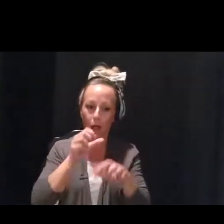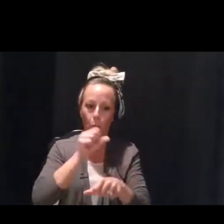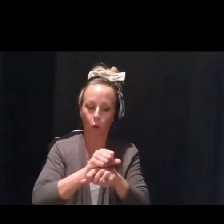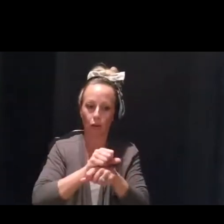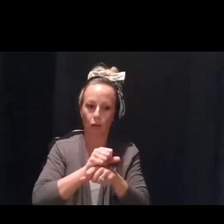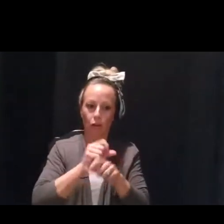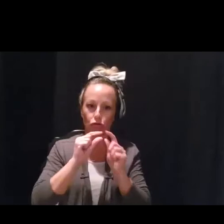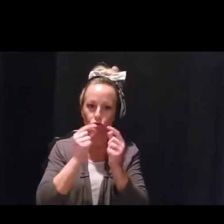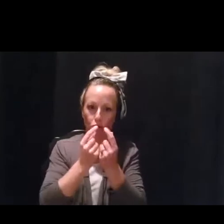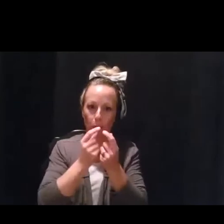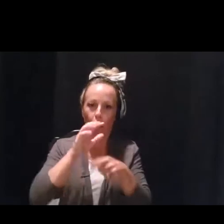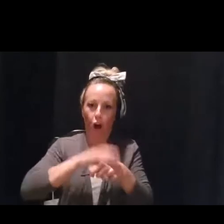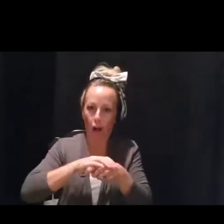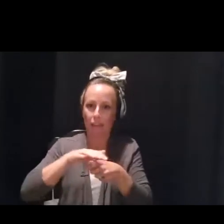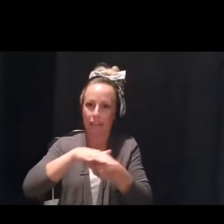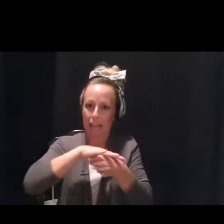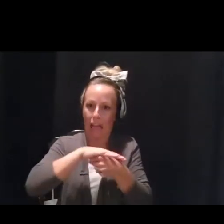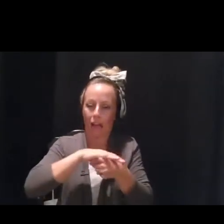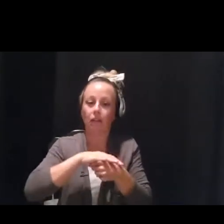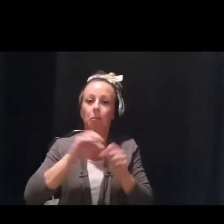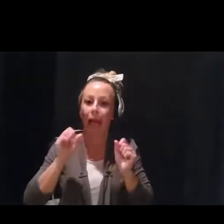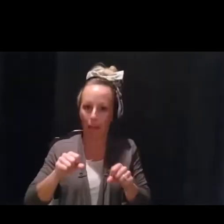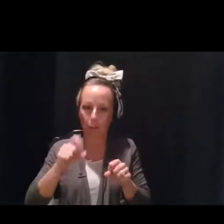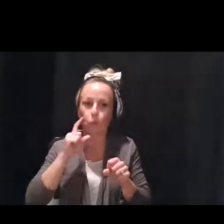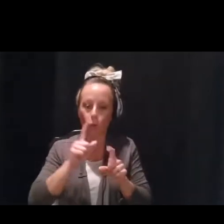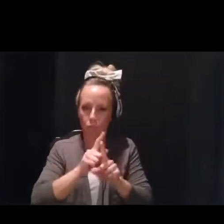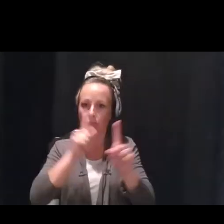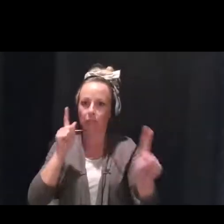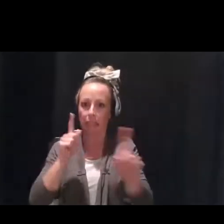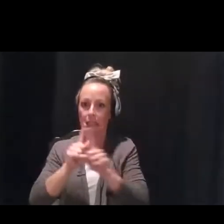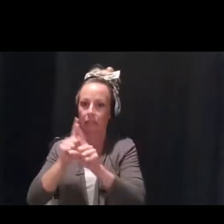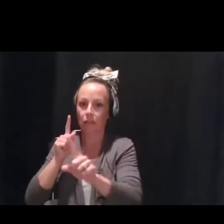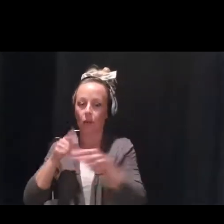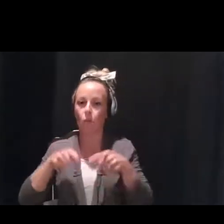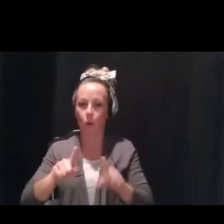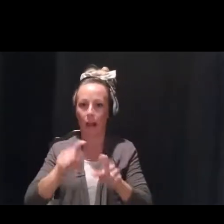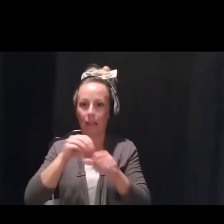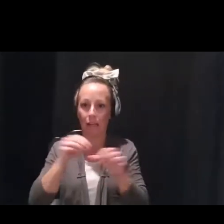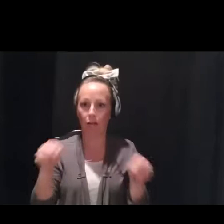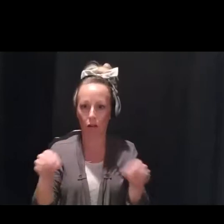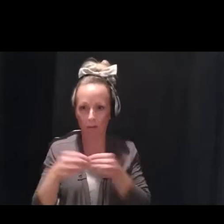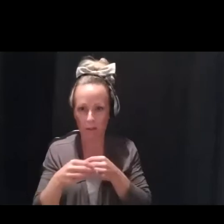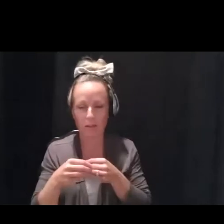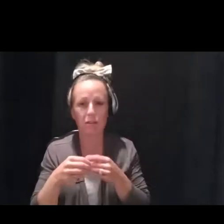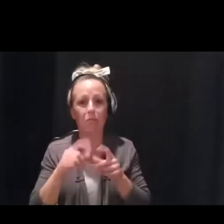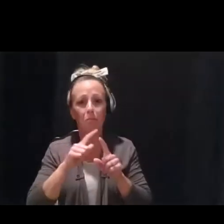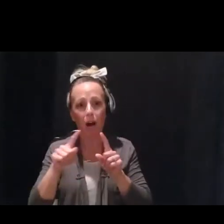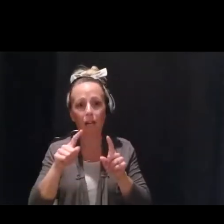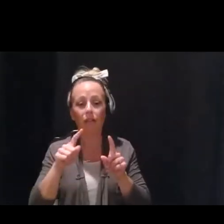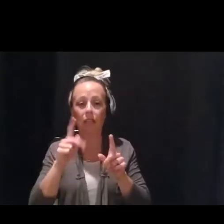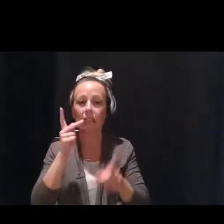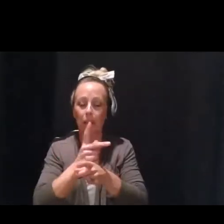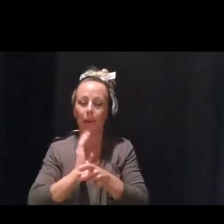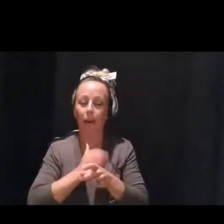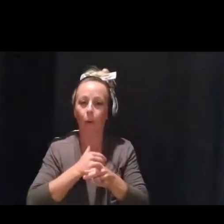a staggered workforce, so as to be able to implement the social distancing rules, while also keeping our office locations open to the